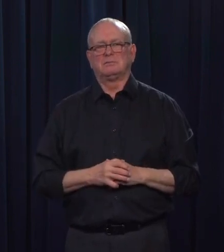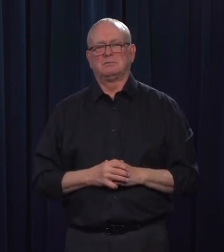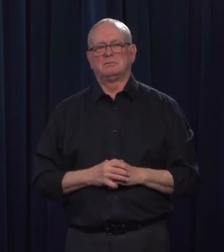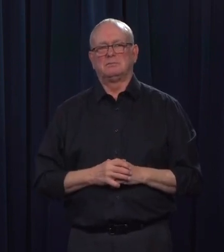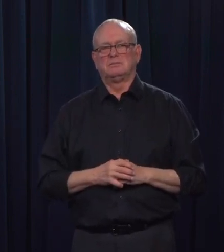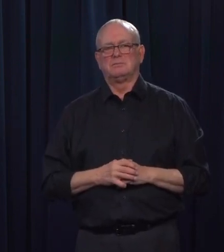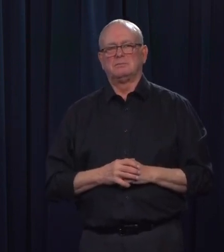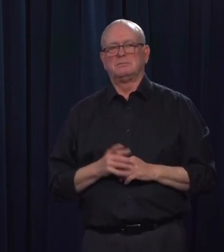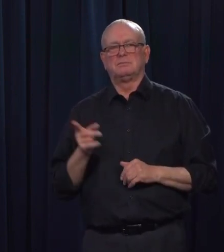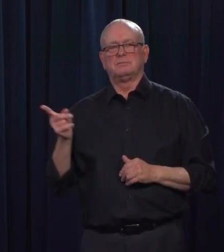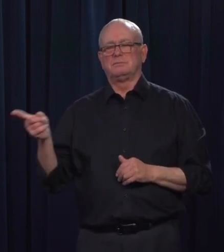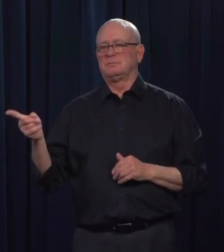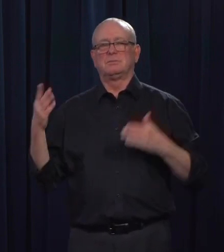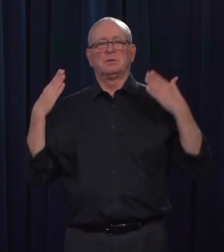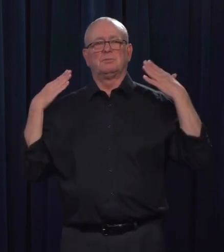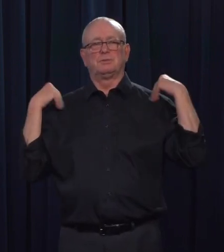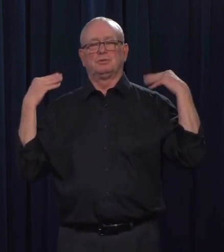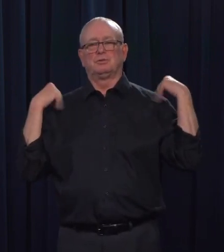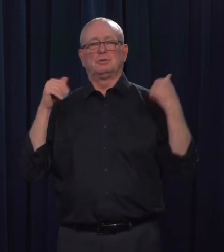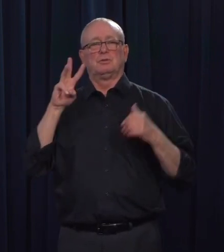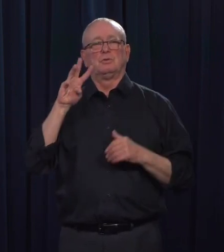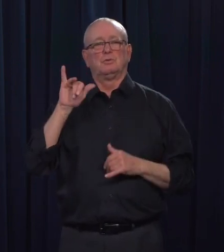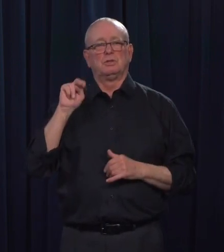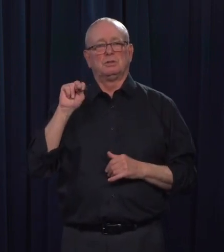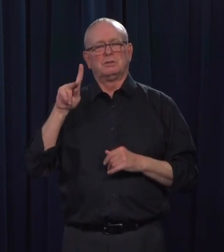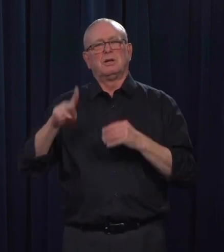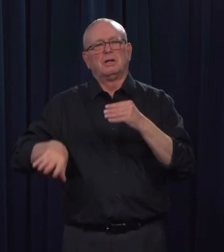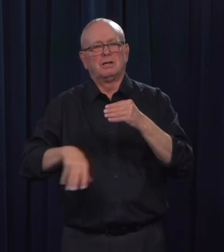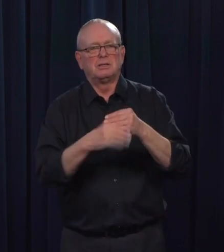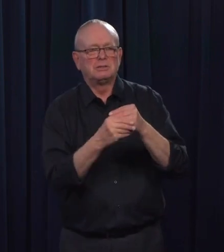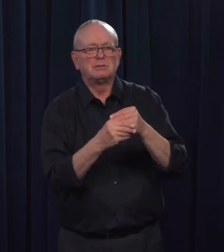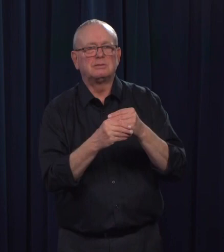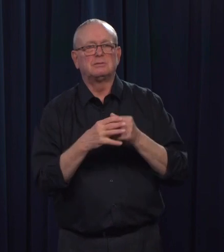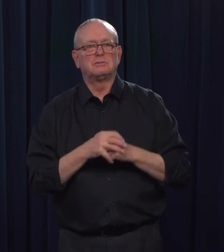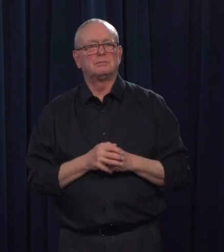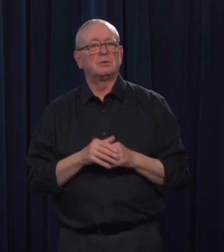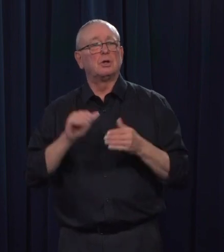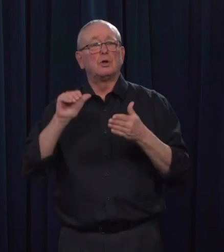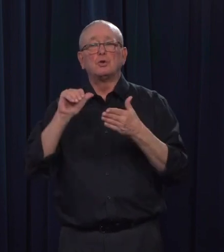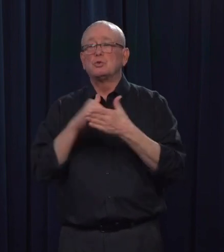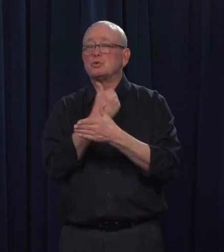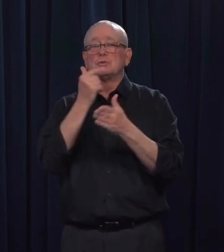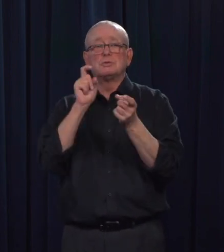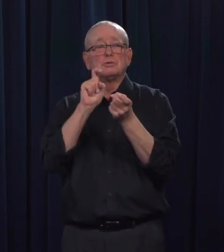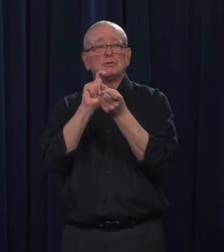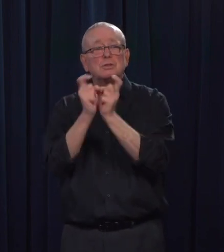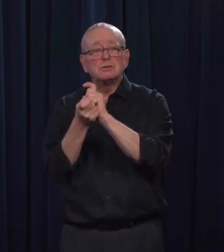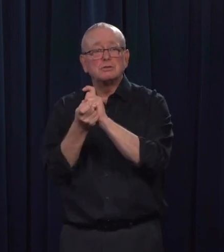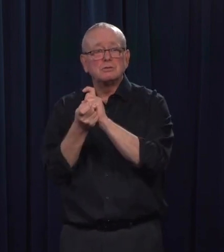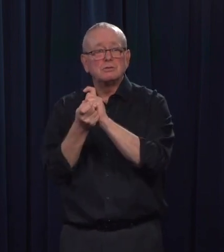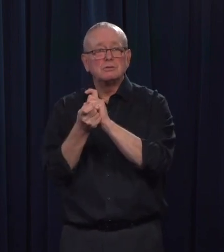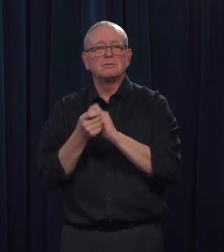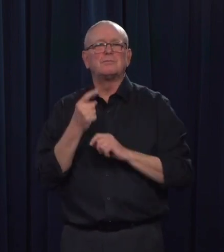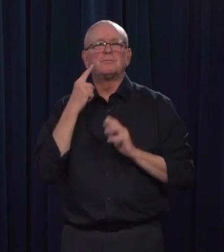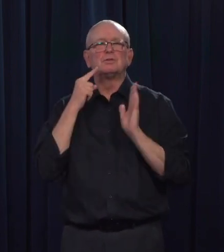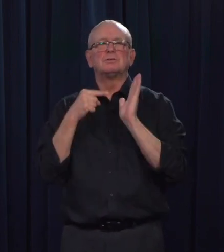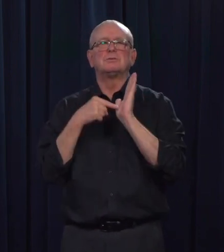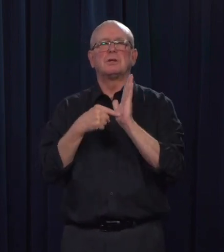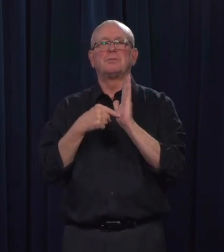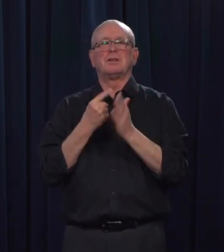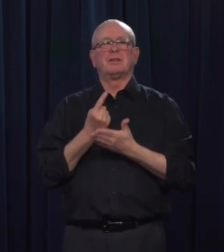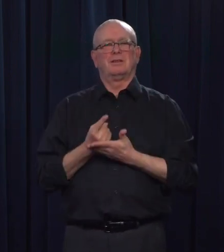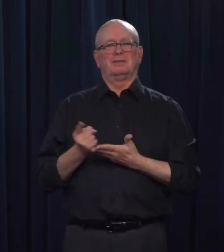Minister Driesen's response, in terms of what has changed, certainly when shelves were bare last week,